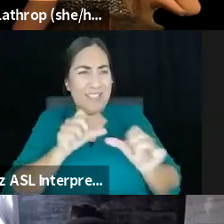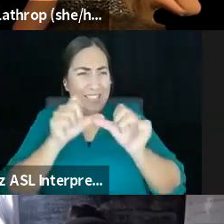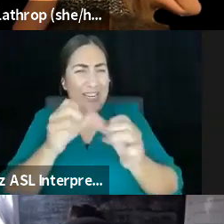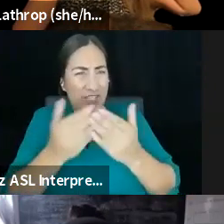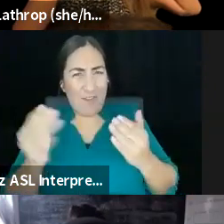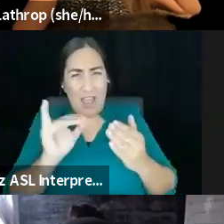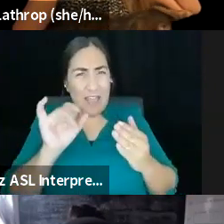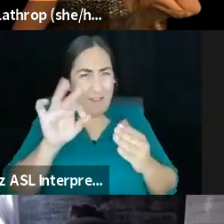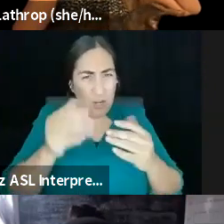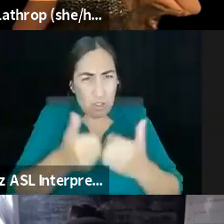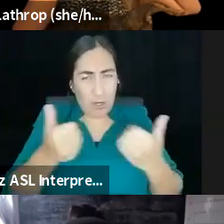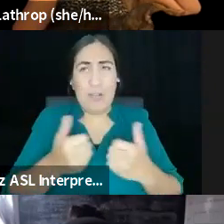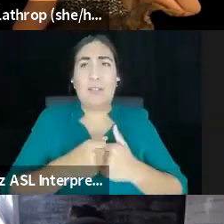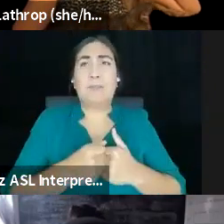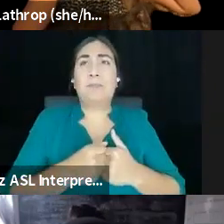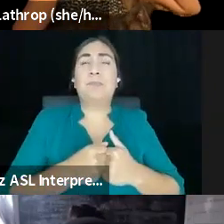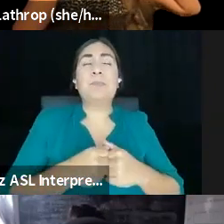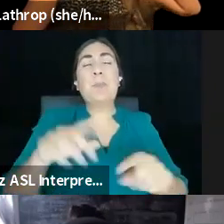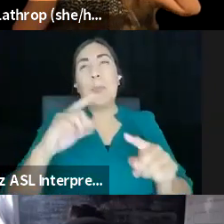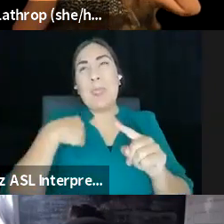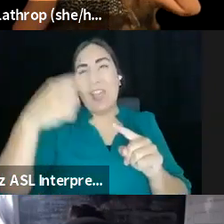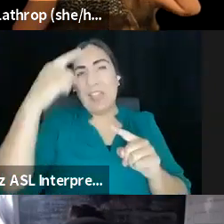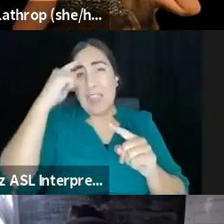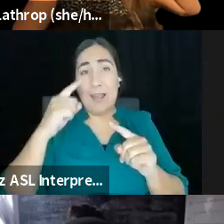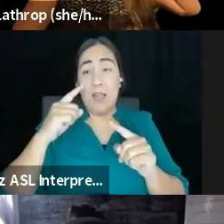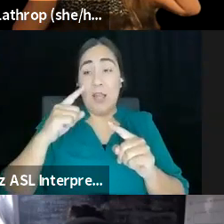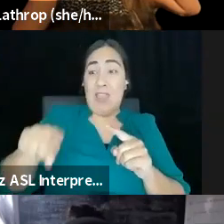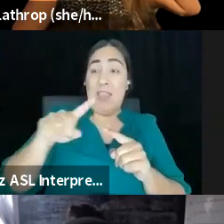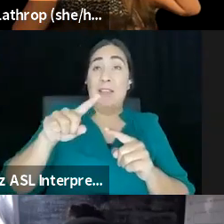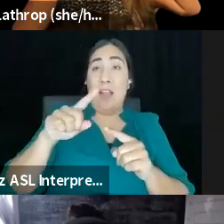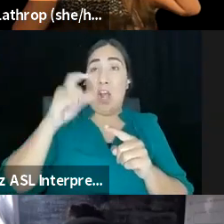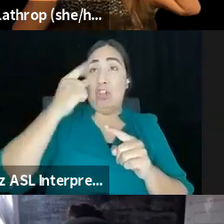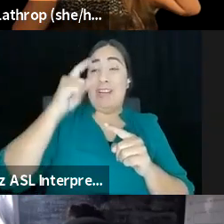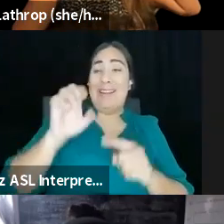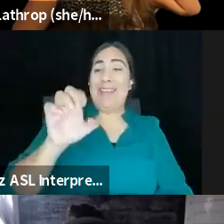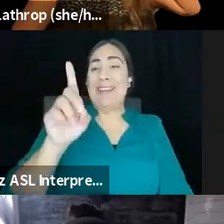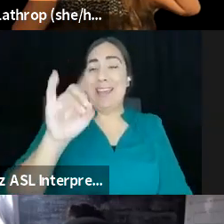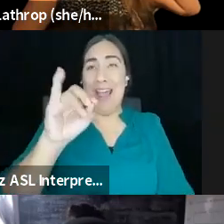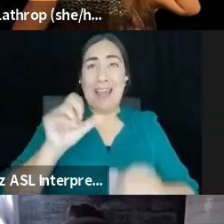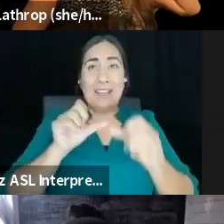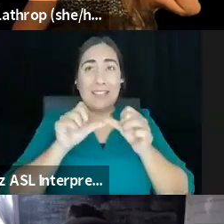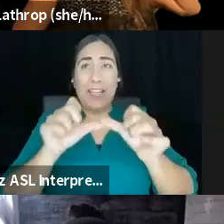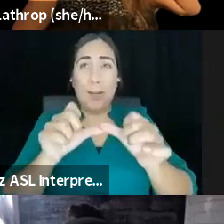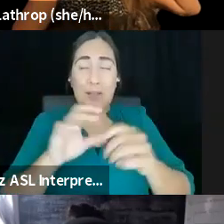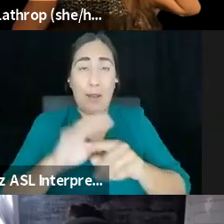EDI, um, sustainability, but then you say terminology to them.